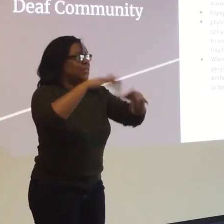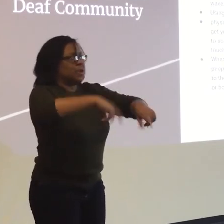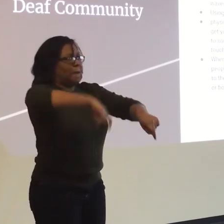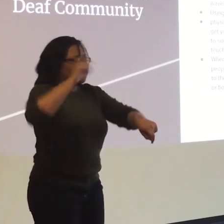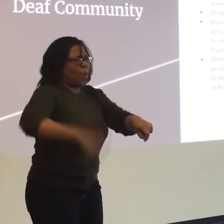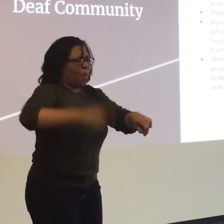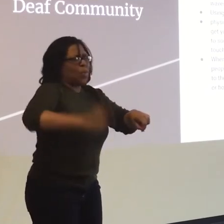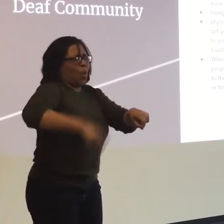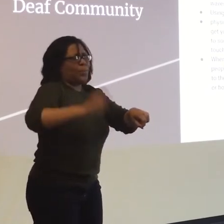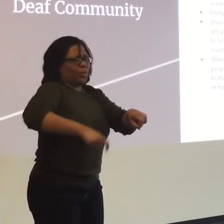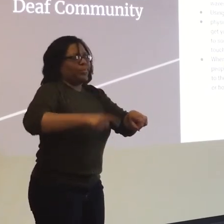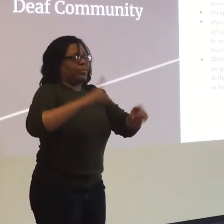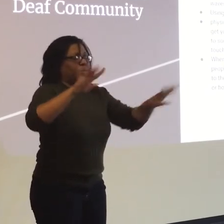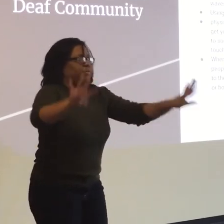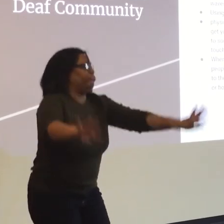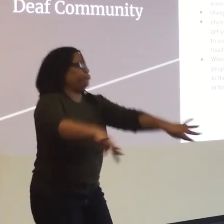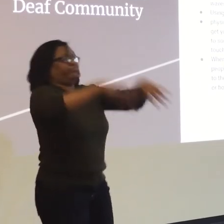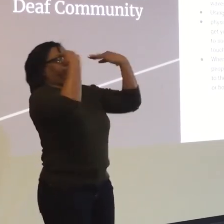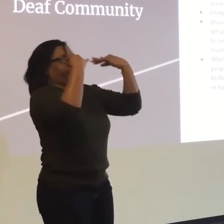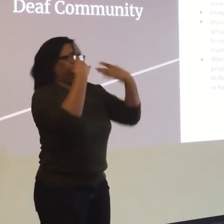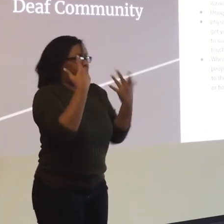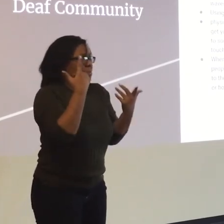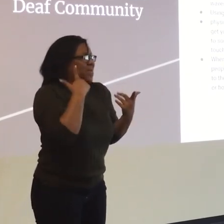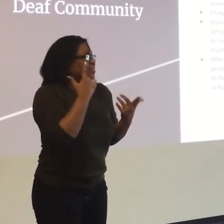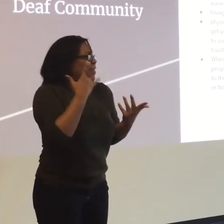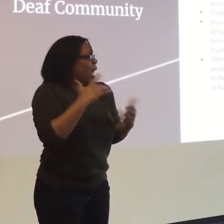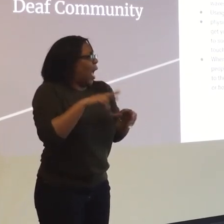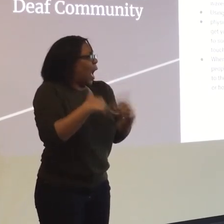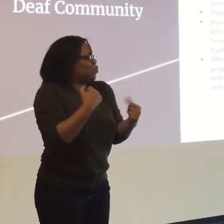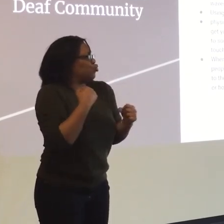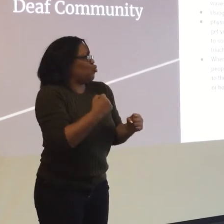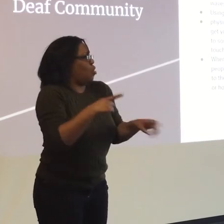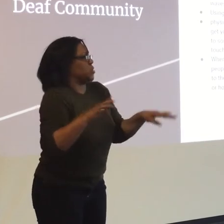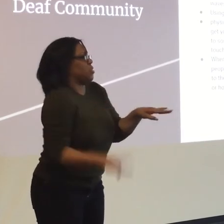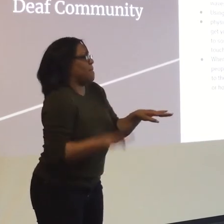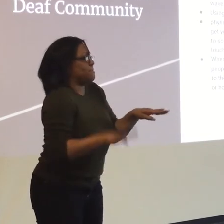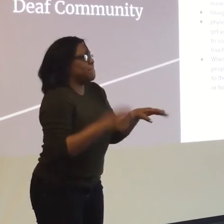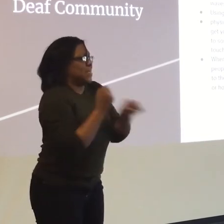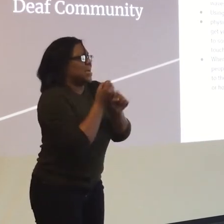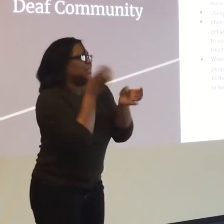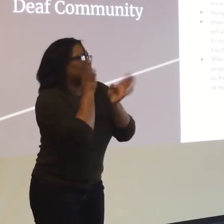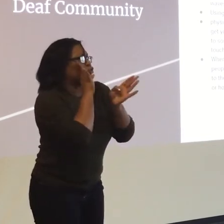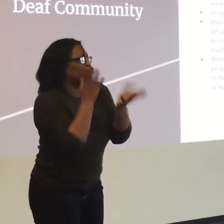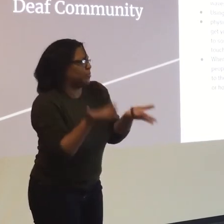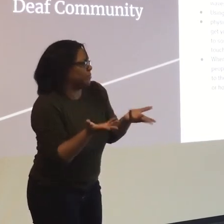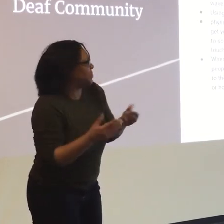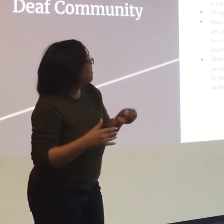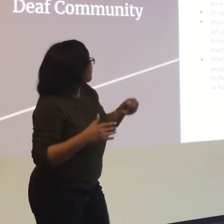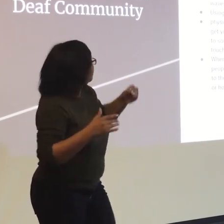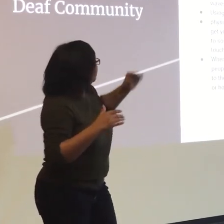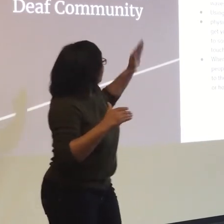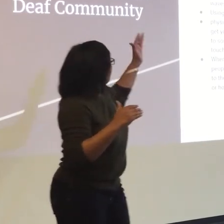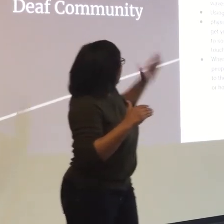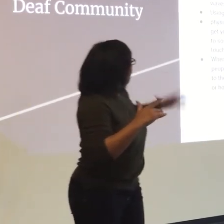it, like pretty hard, then you will see all of the deaf people look at you, depending on how hard you stump it.